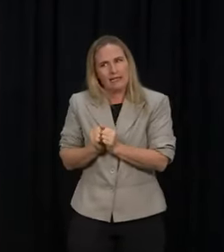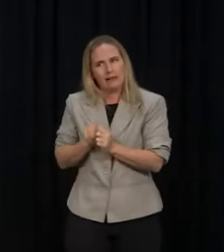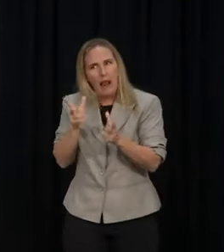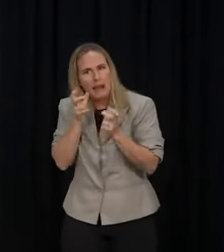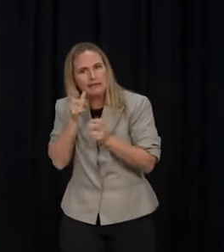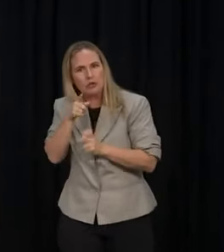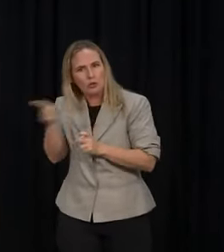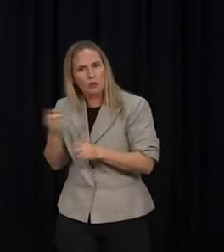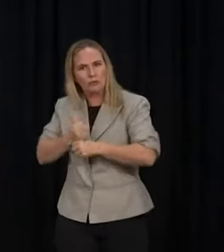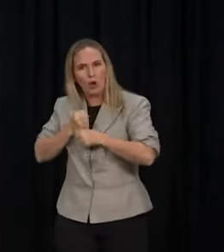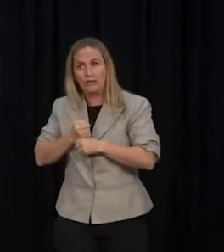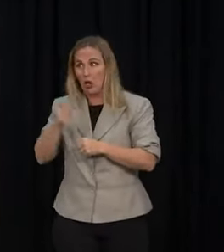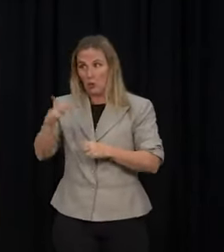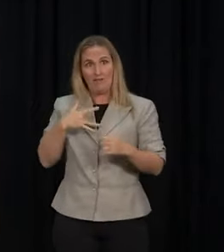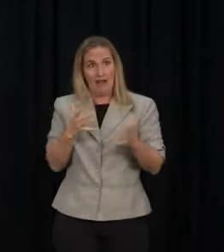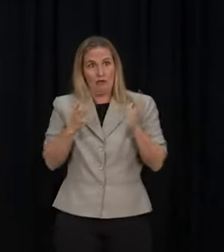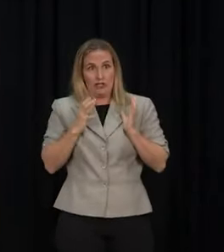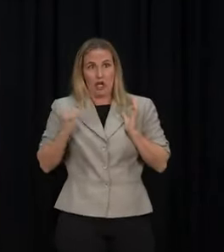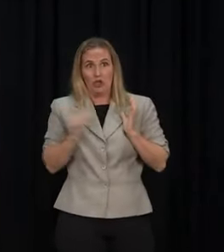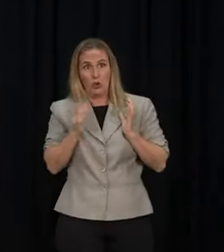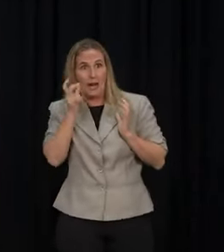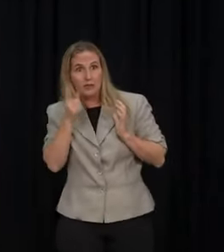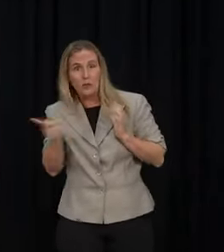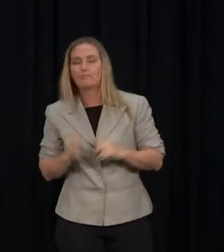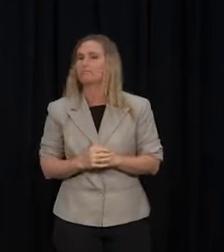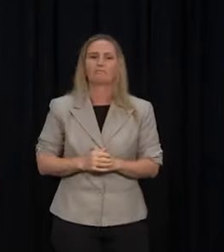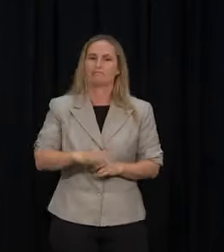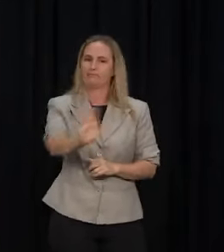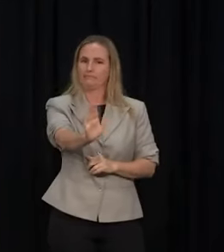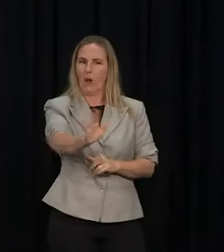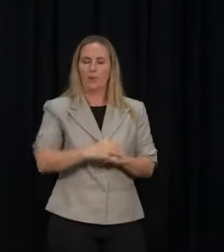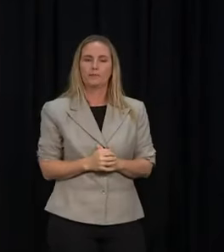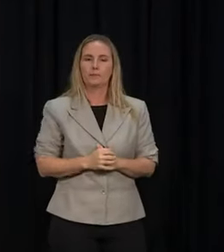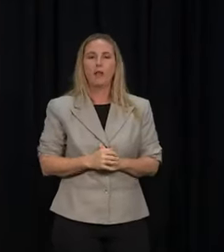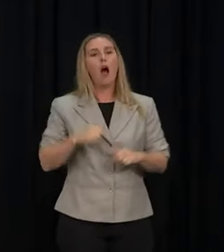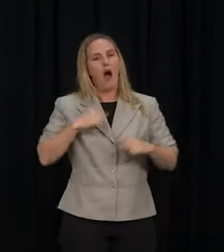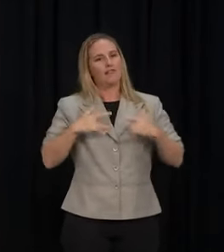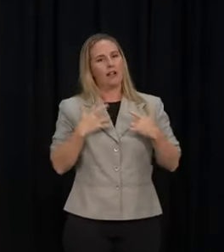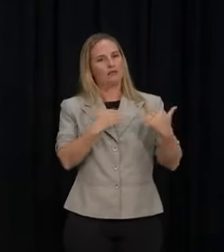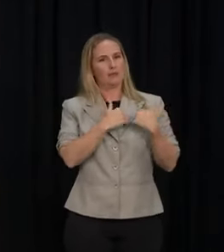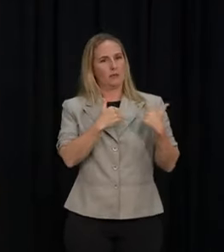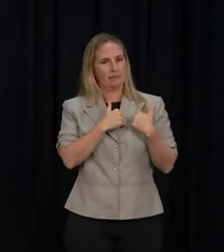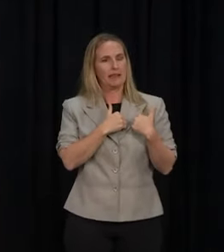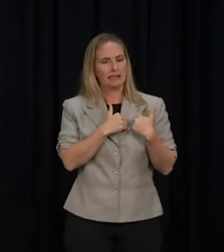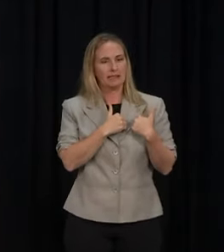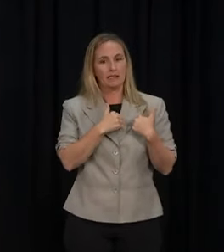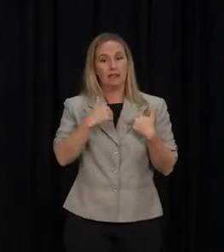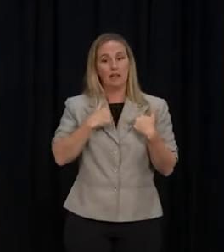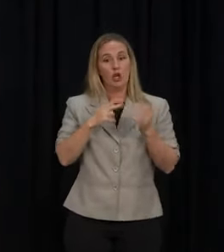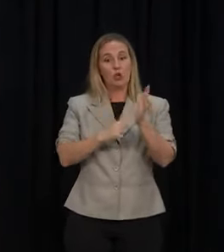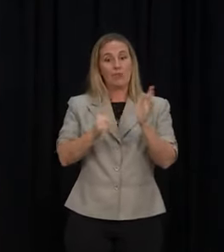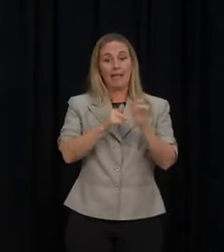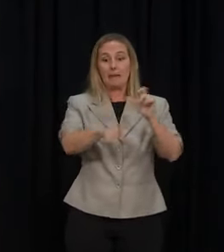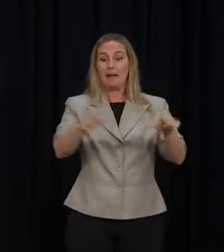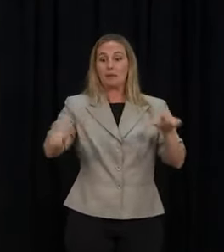respond to those protesters' demands? What I feel is a responsibility to keep New Zealanders safe through this pandemic, but to continue to